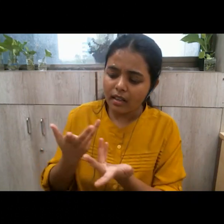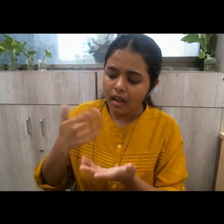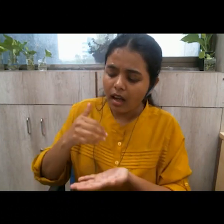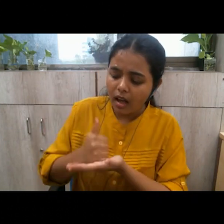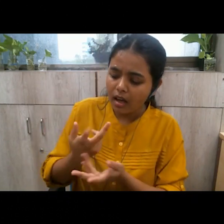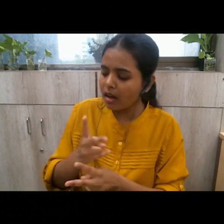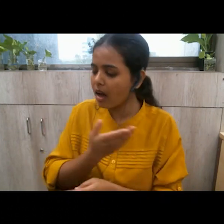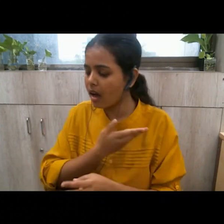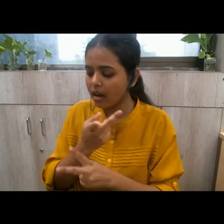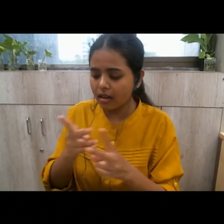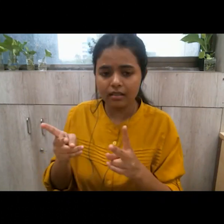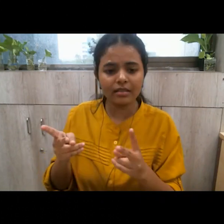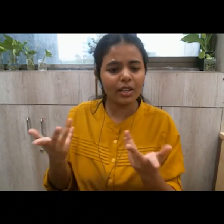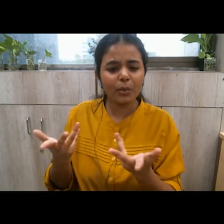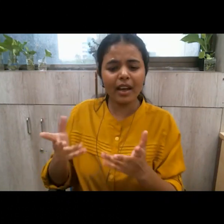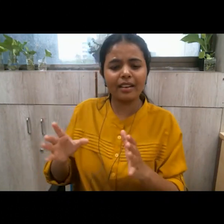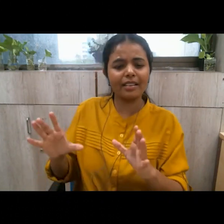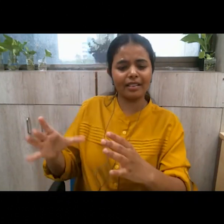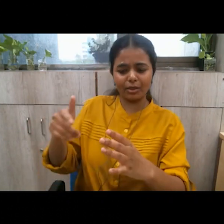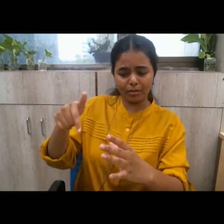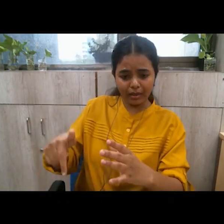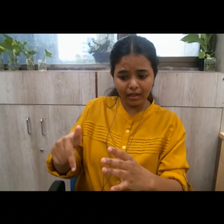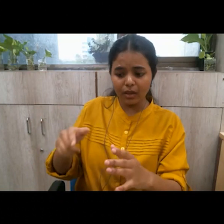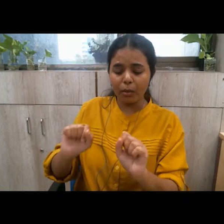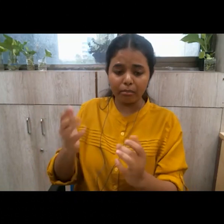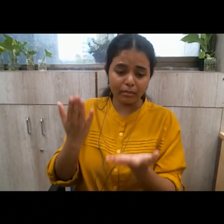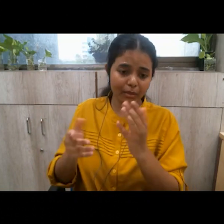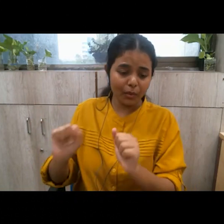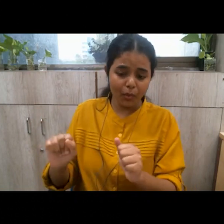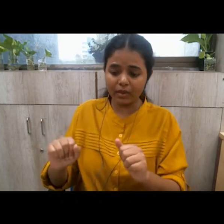those who are not in a position to raise their voice